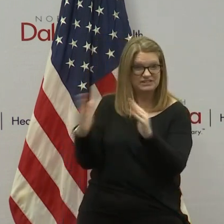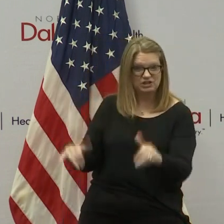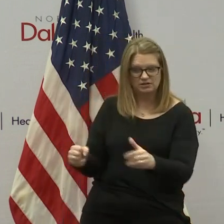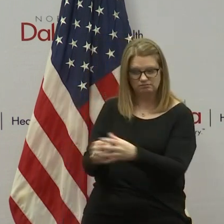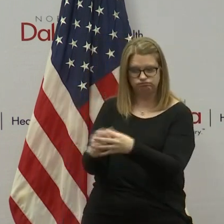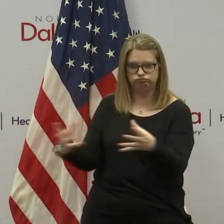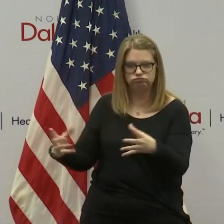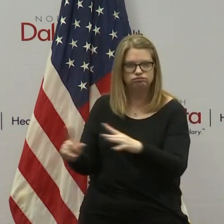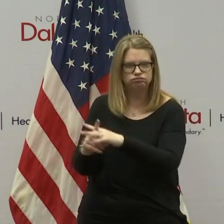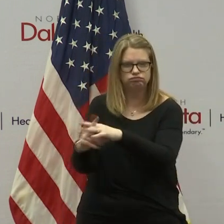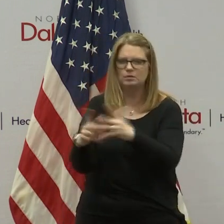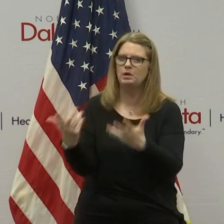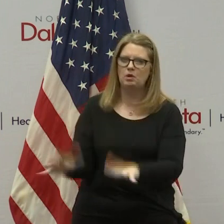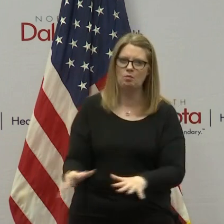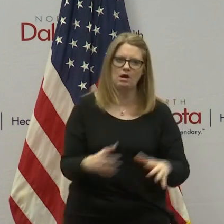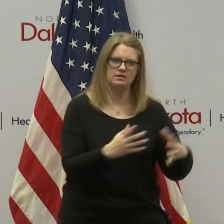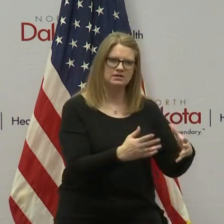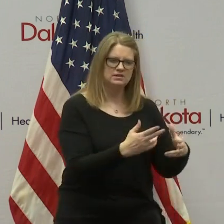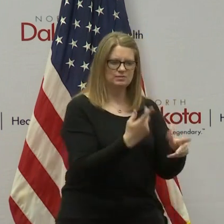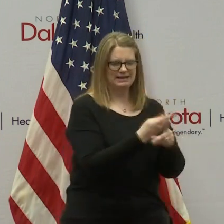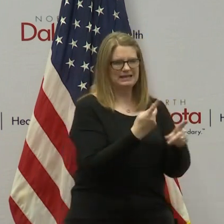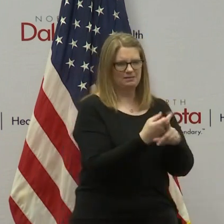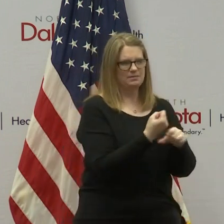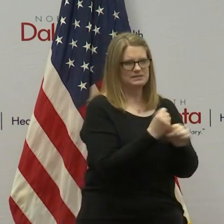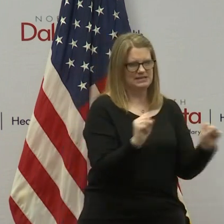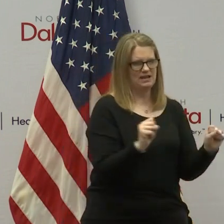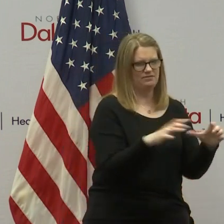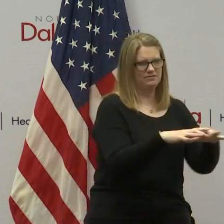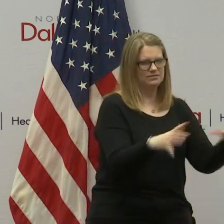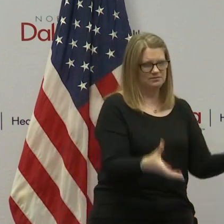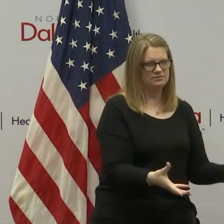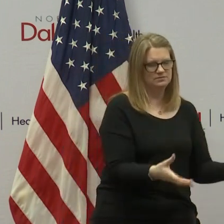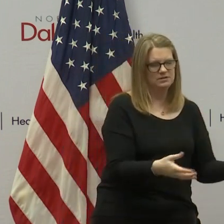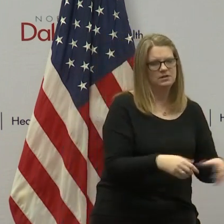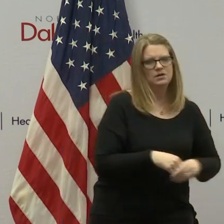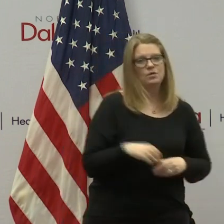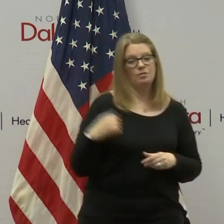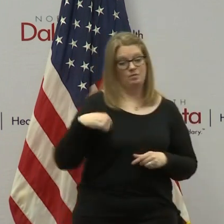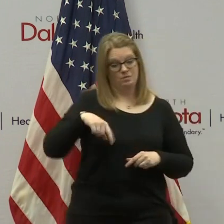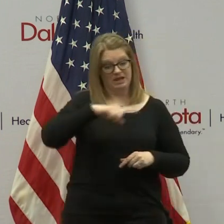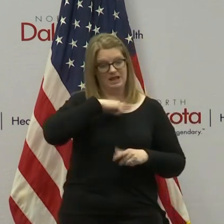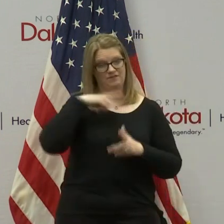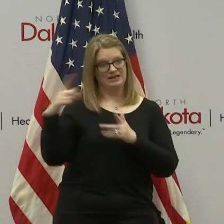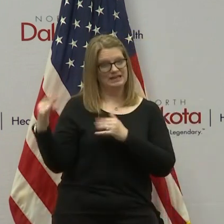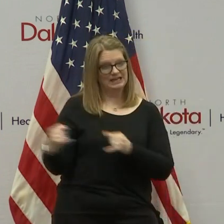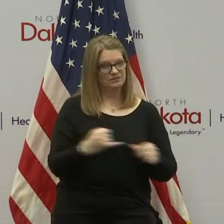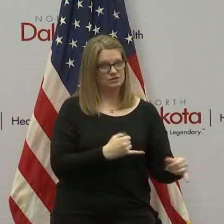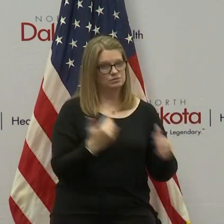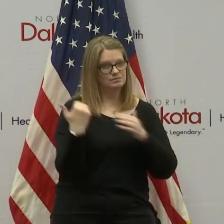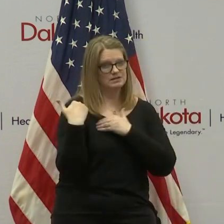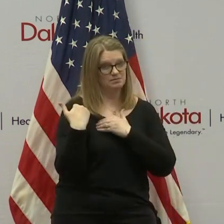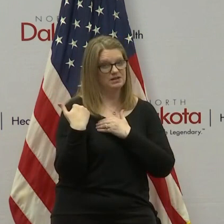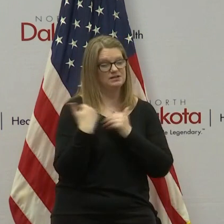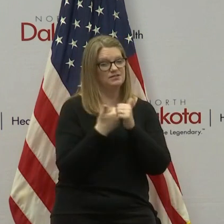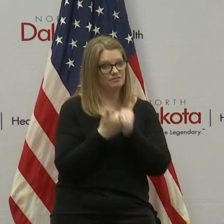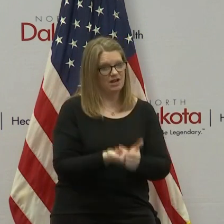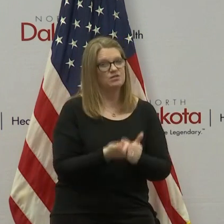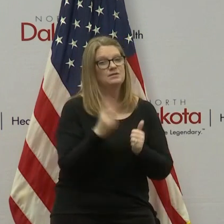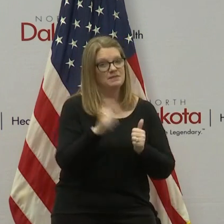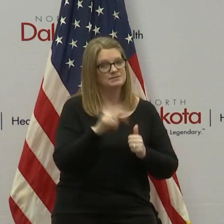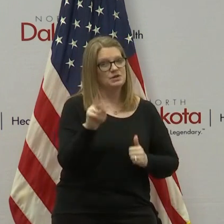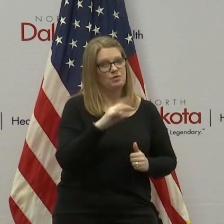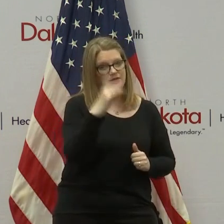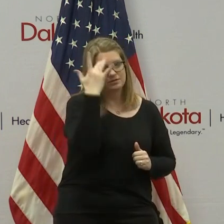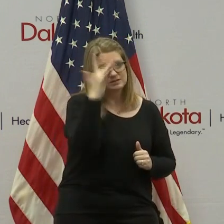violence shelters. We all have a responsibility, individual responsibility, to be North Dakota smart. And as a state,